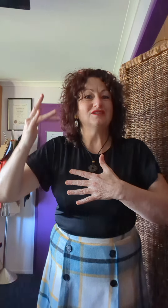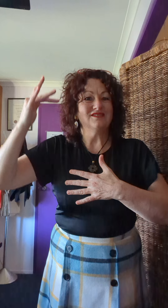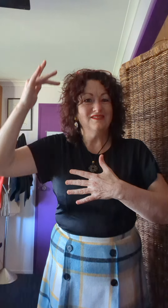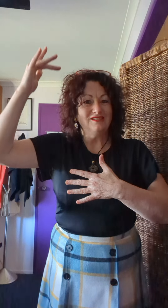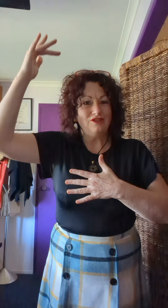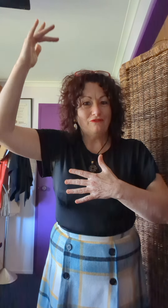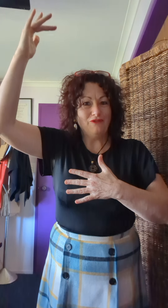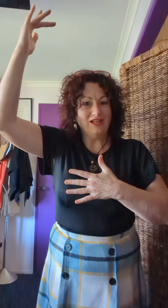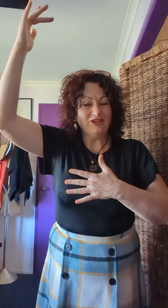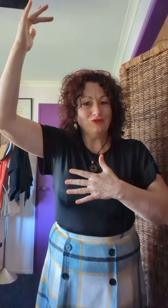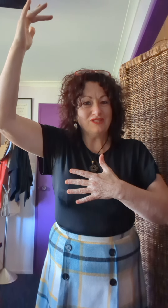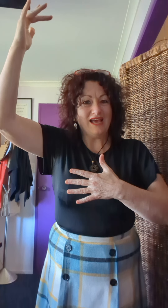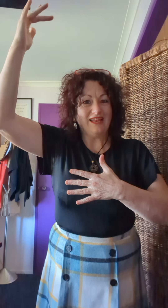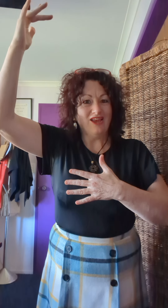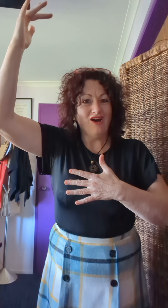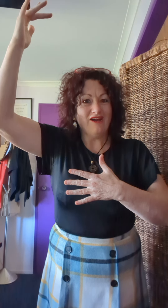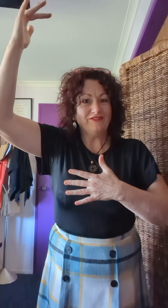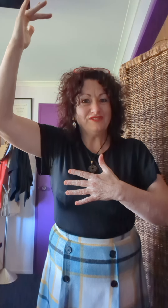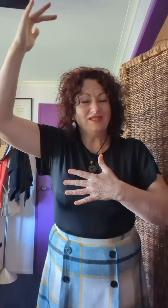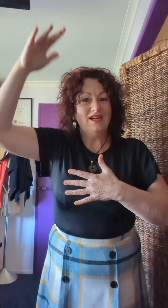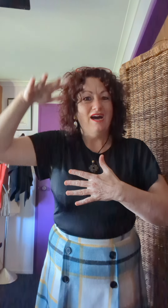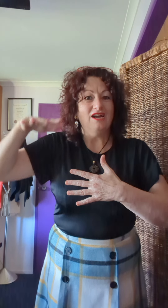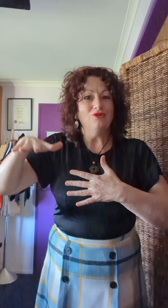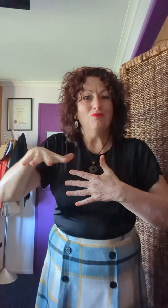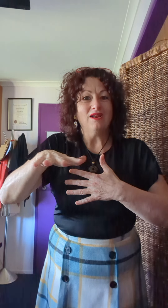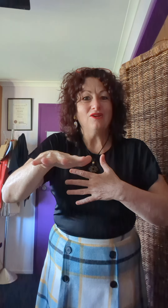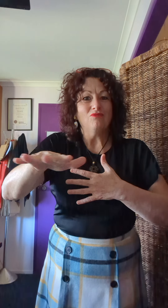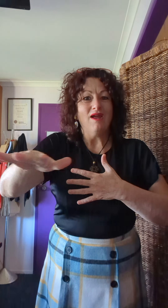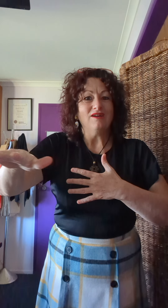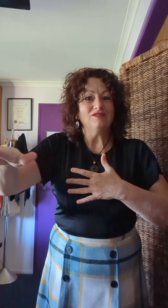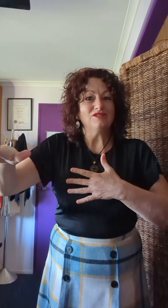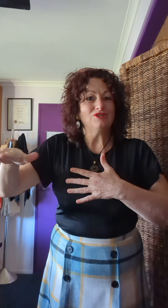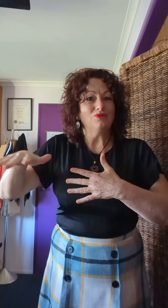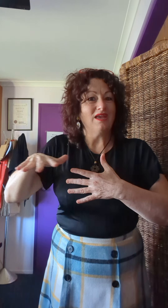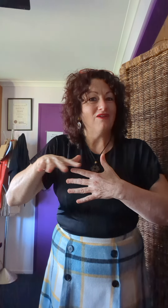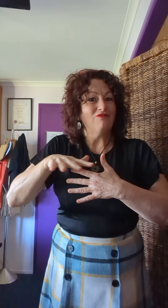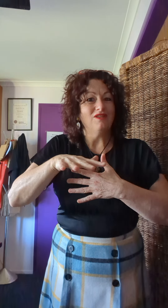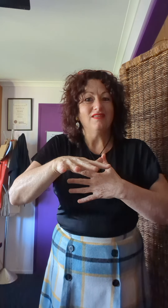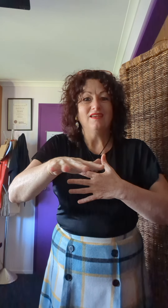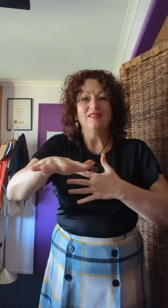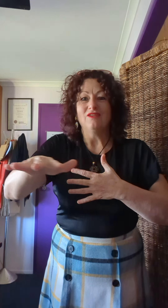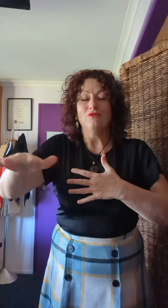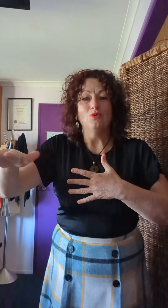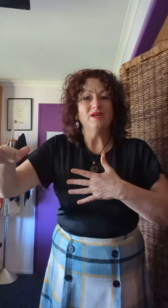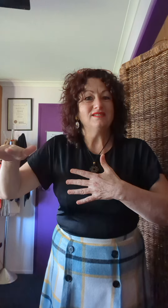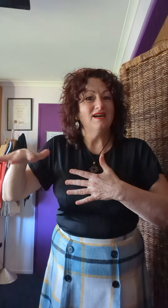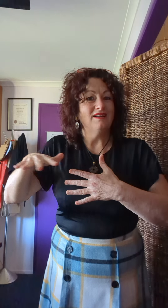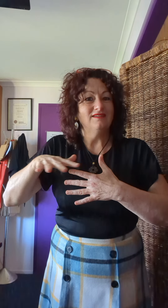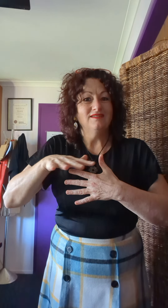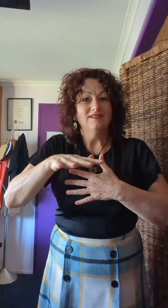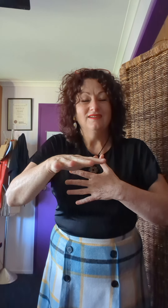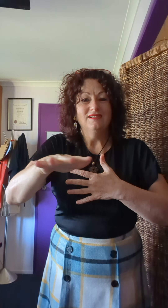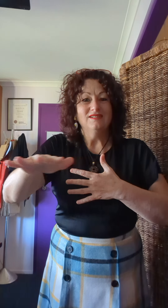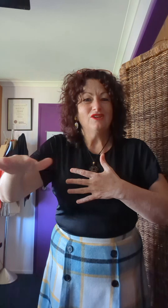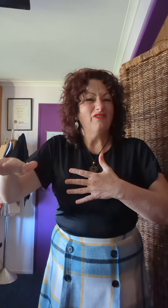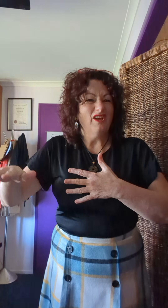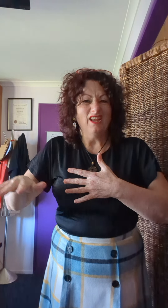do you feel in your daily lives? Are you running around just doing everything that you've always done? So you're fairly